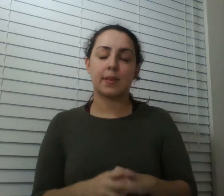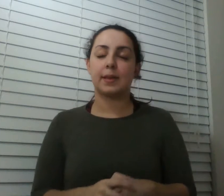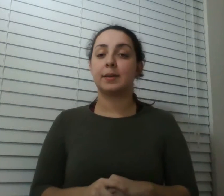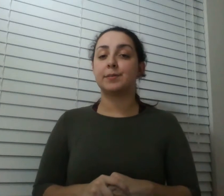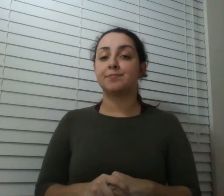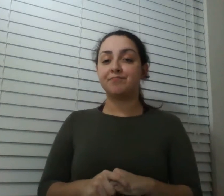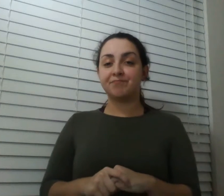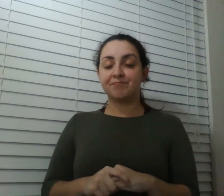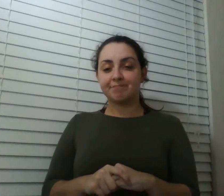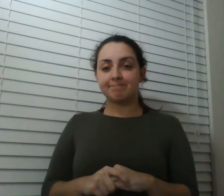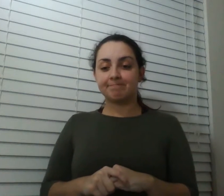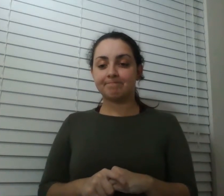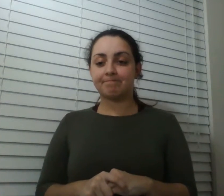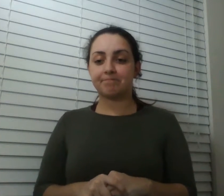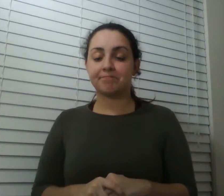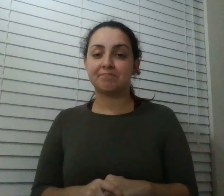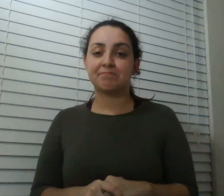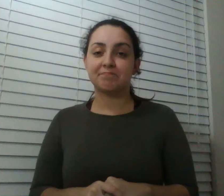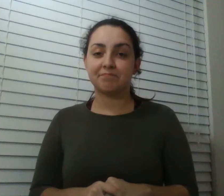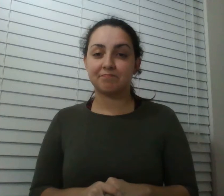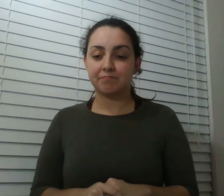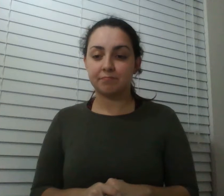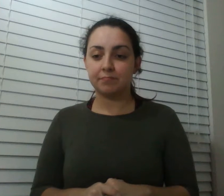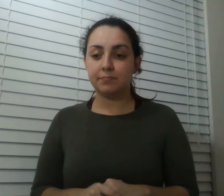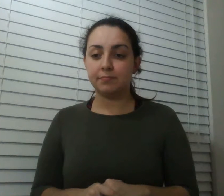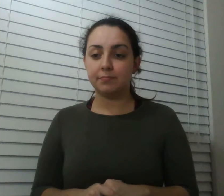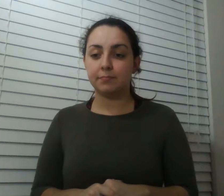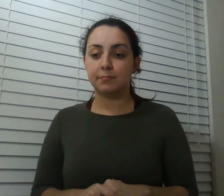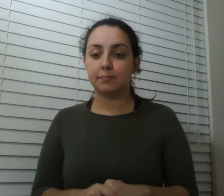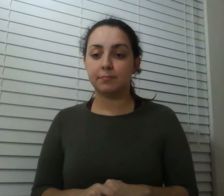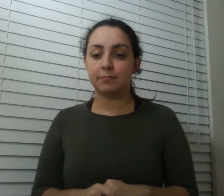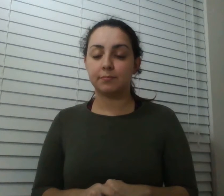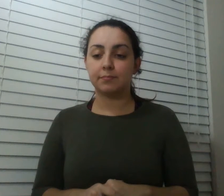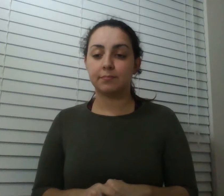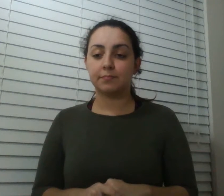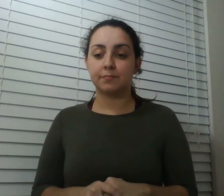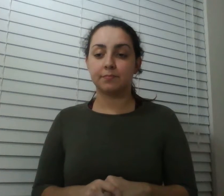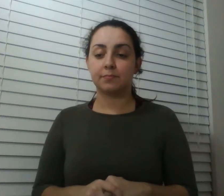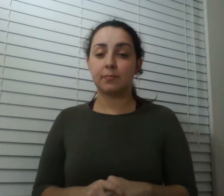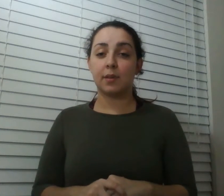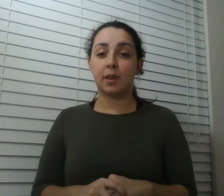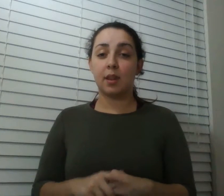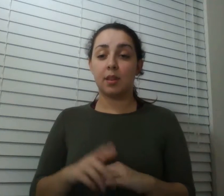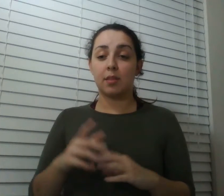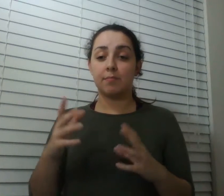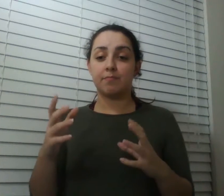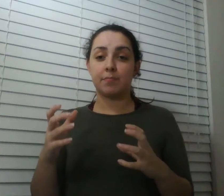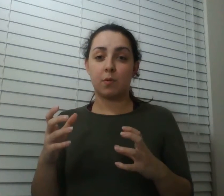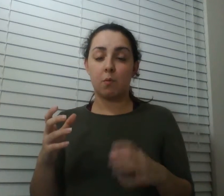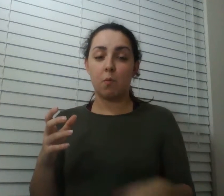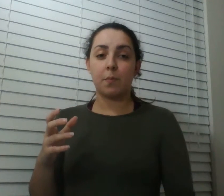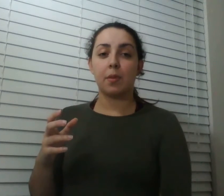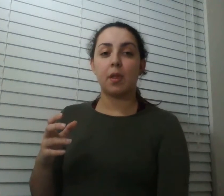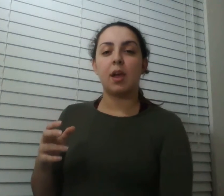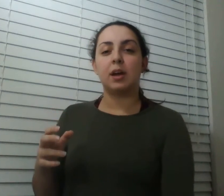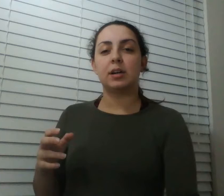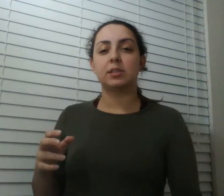messy psychological part of childbirth and eliminate that woman's subjective experience of pain from the